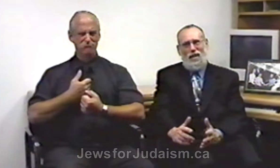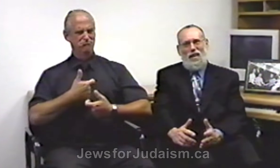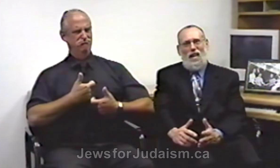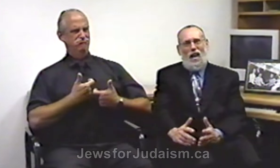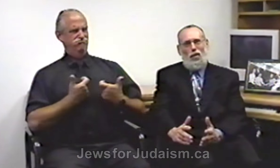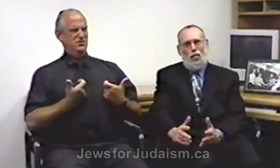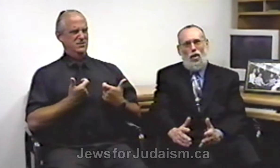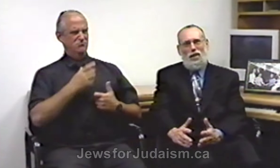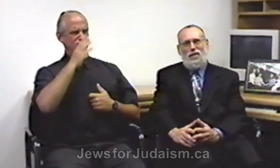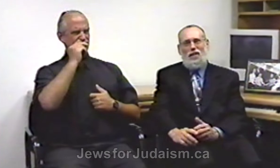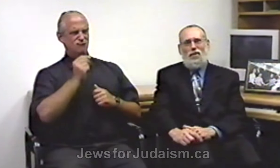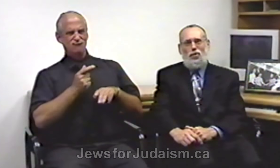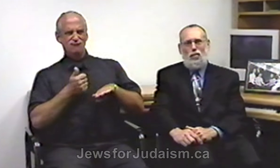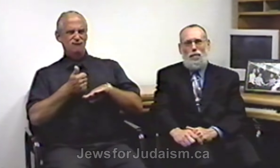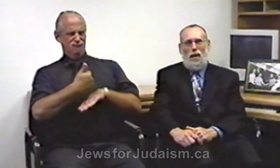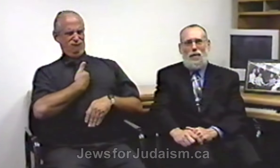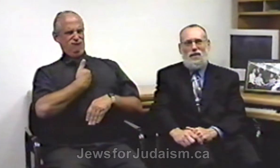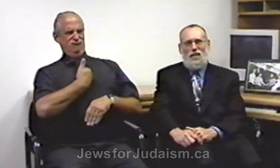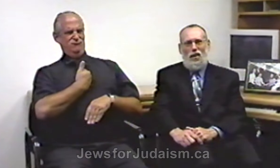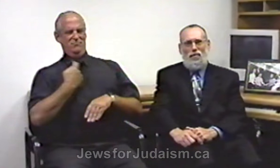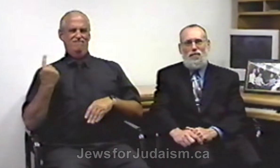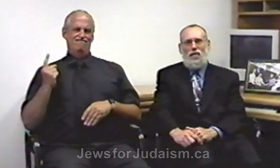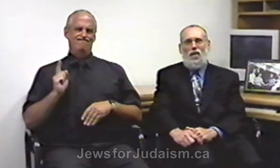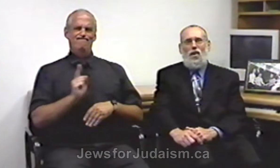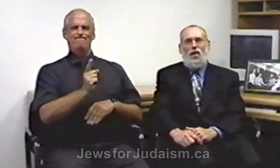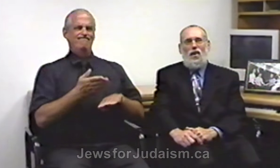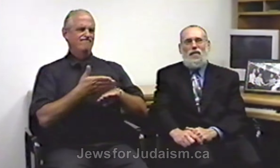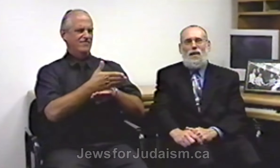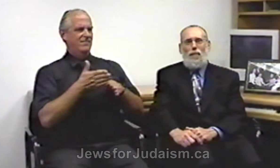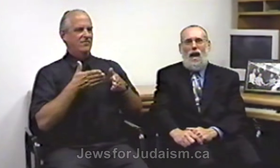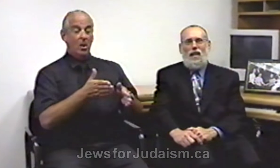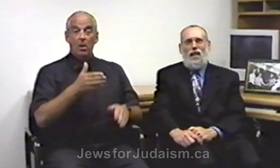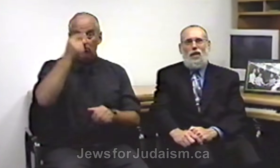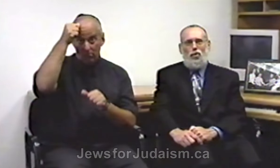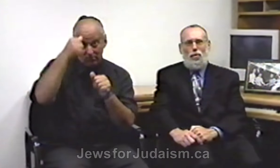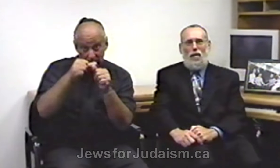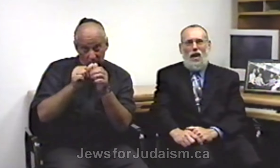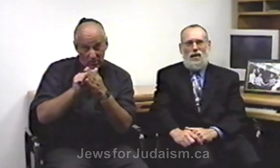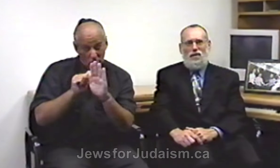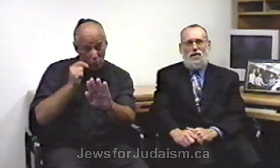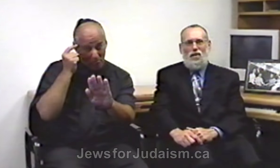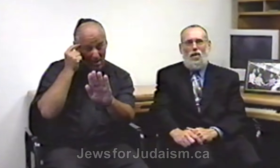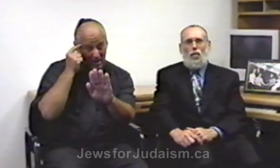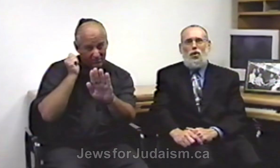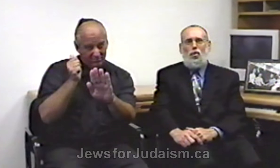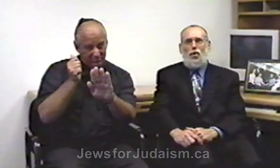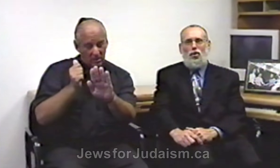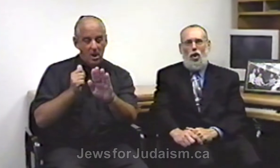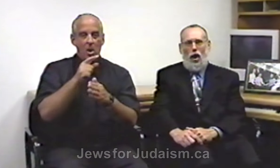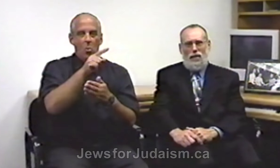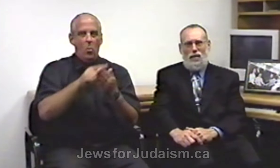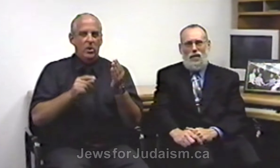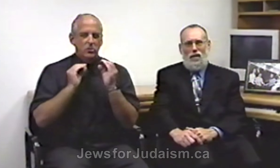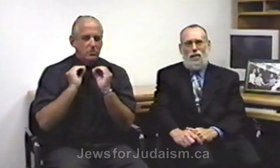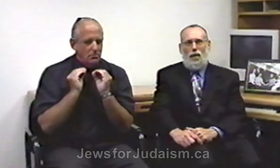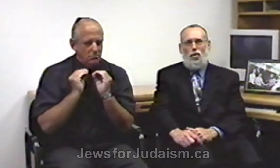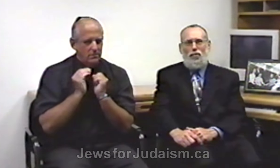and cross the street by myself think back in your minds what you were taught by your